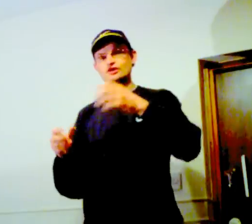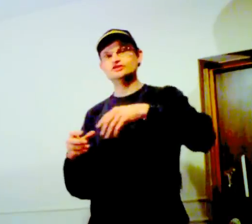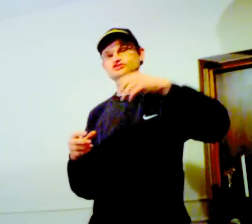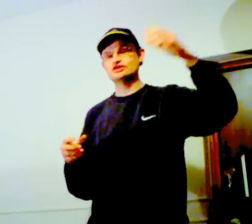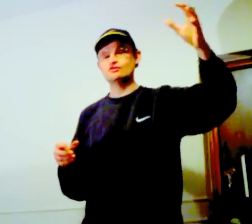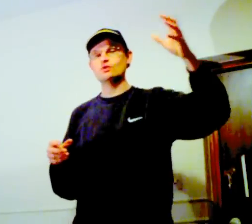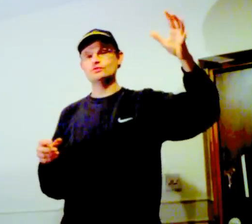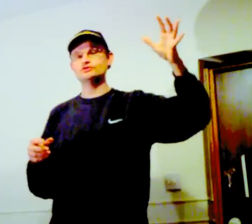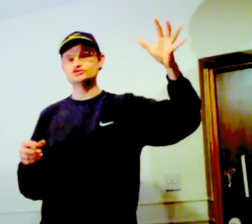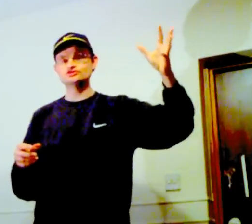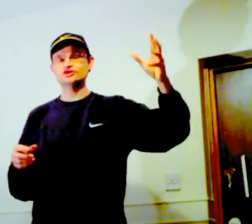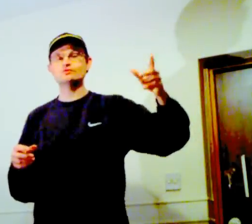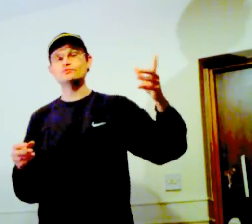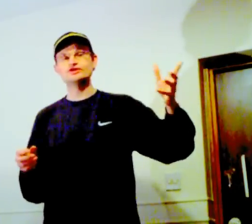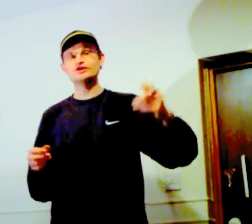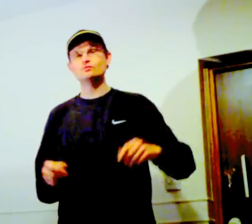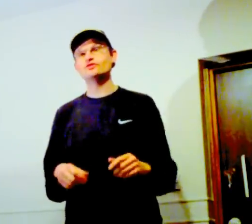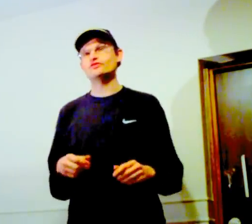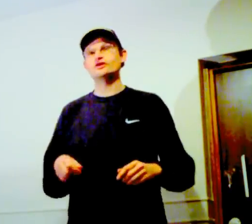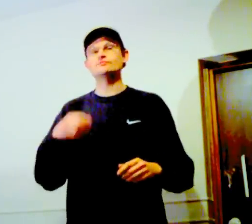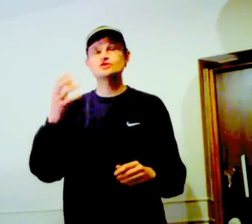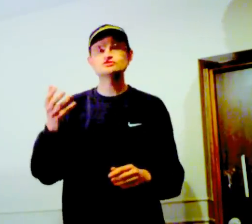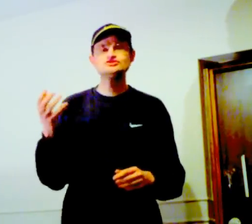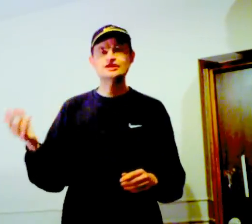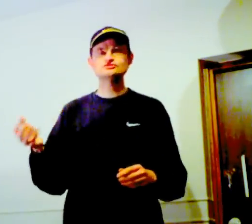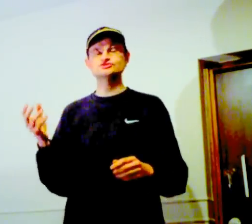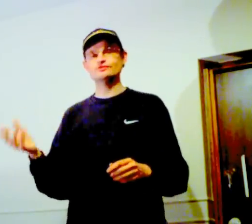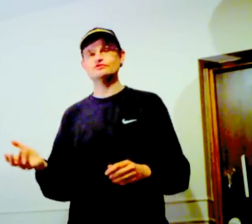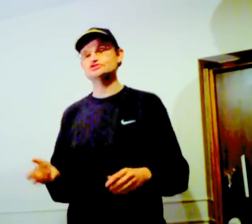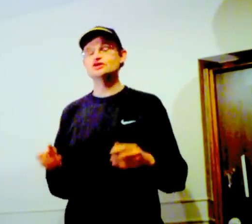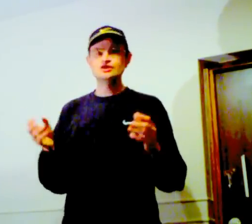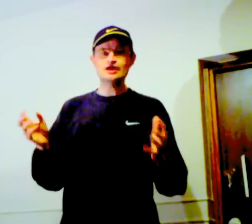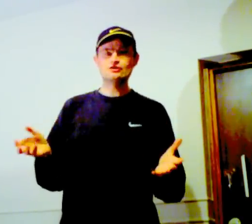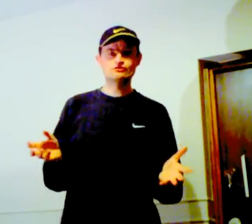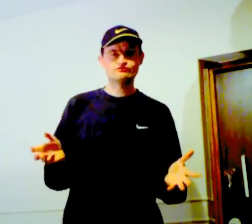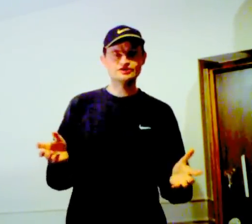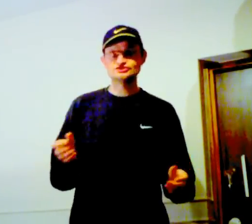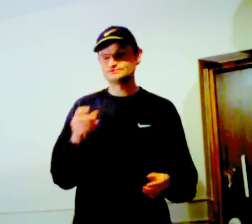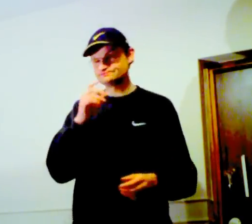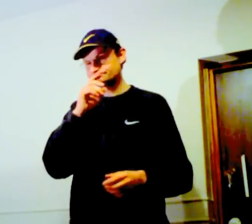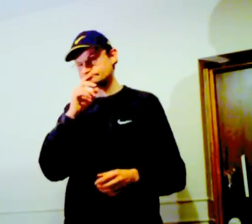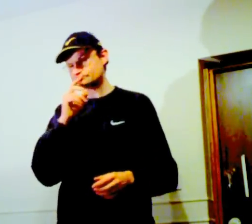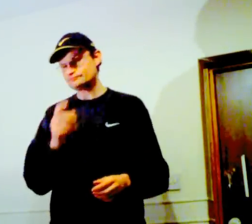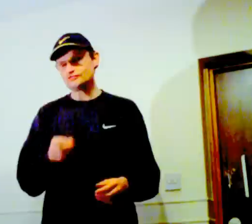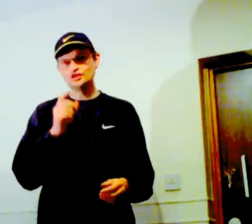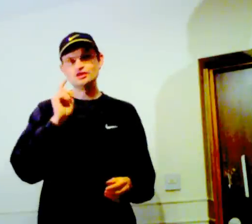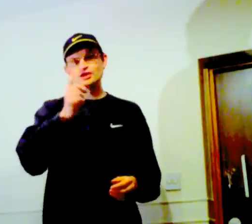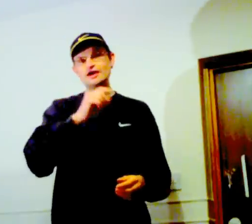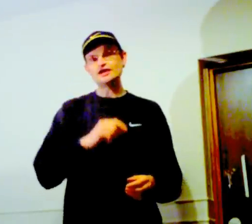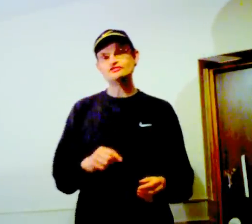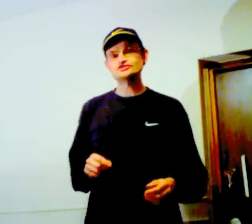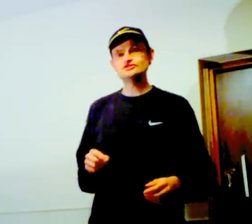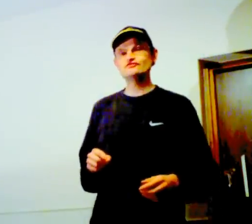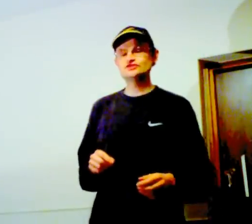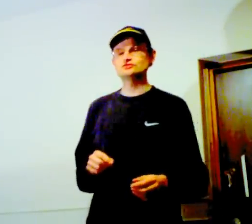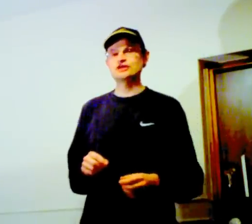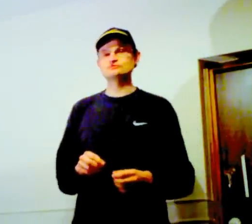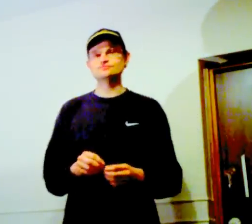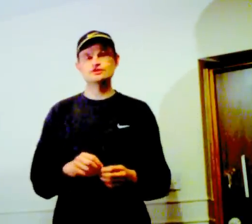not necessarily what we would associate when we're dealing with ghosts, angels, spirits and all the rest. I had this individual come to me.